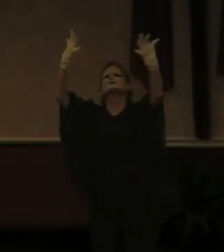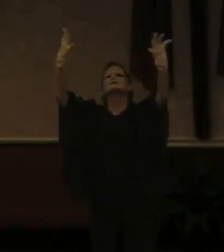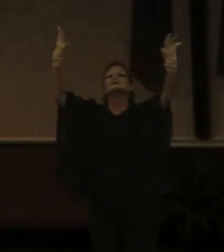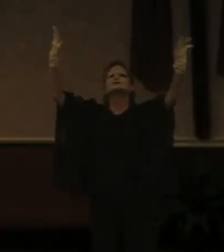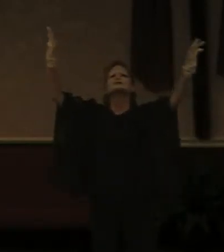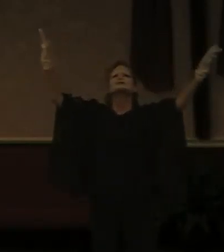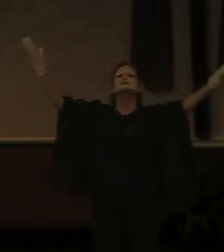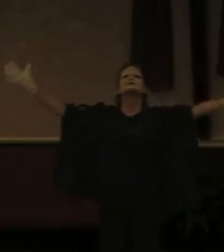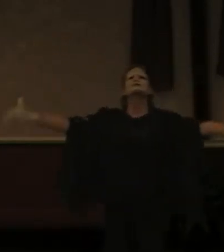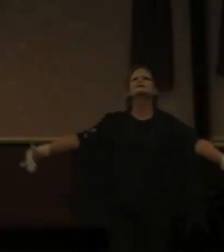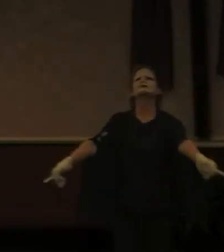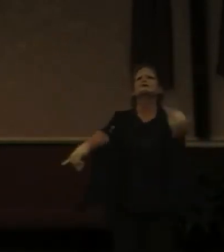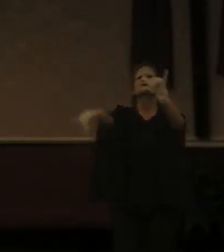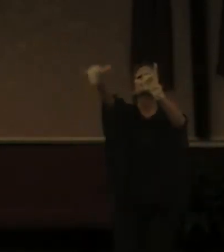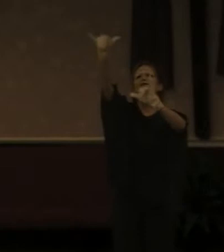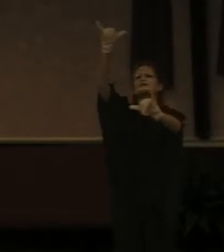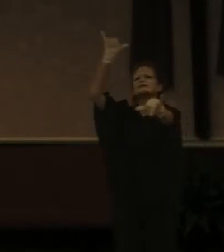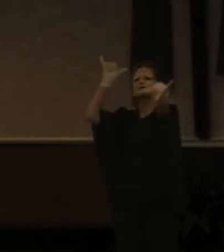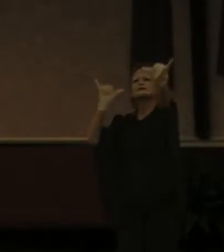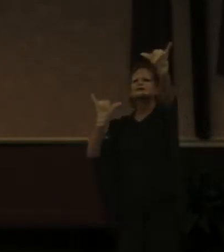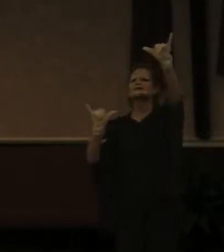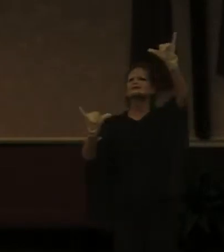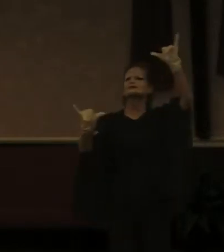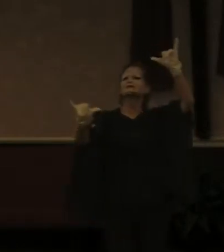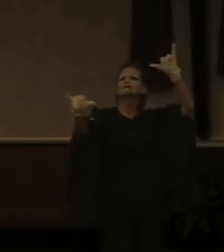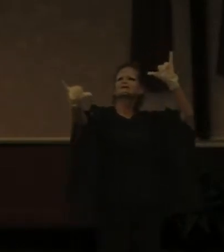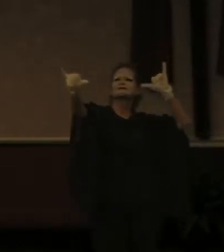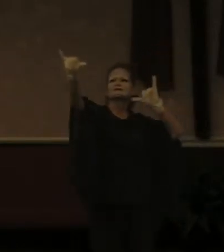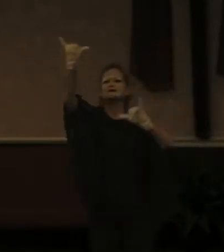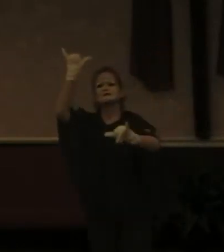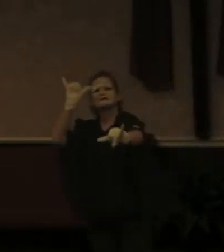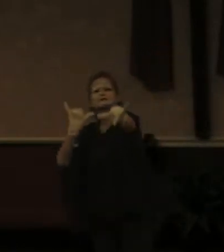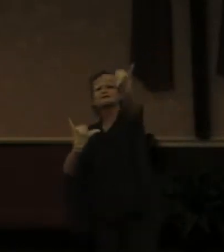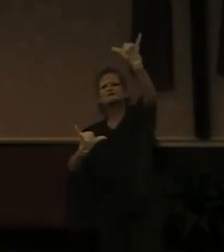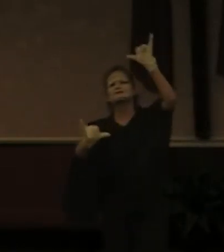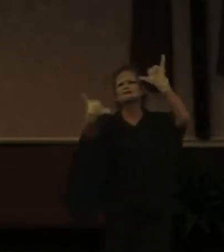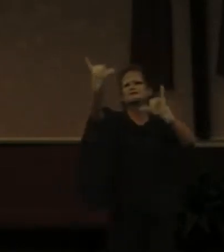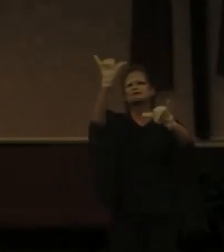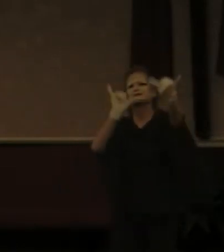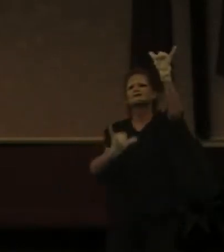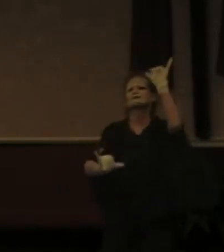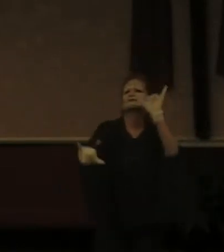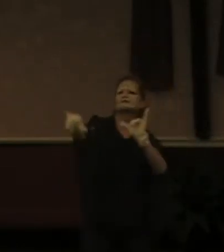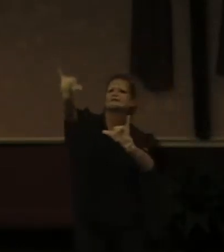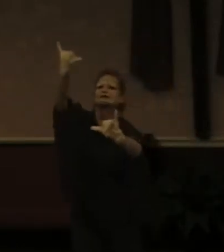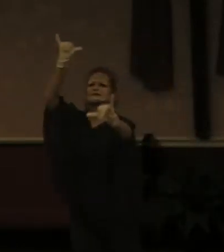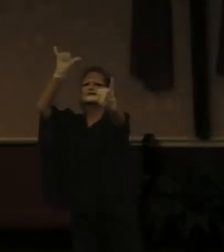forever and ever and ever.